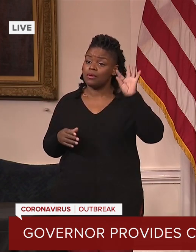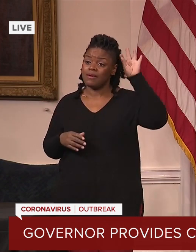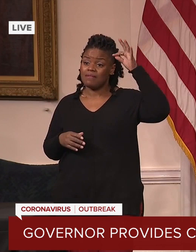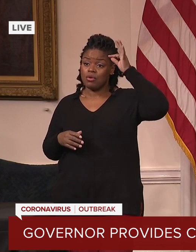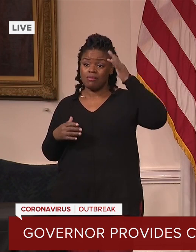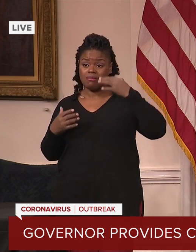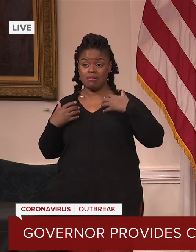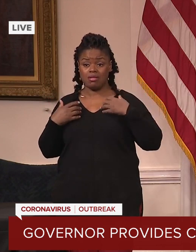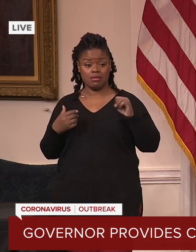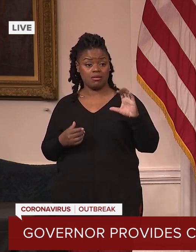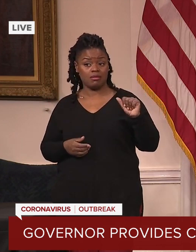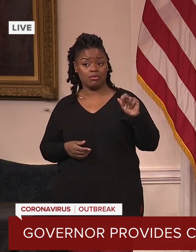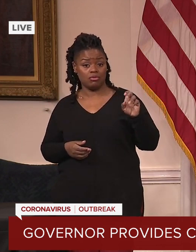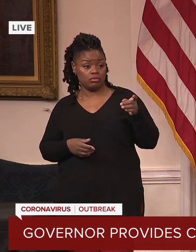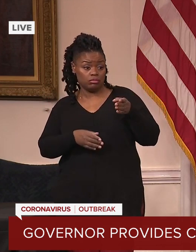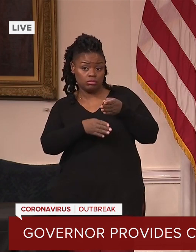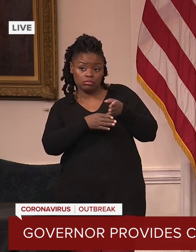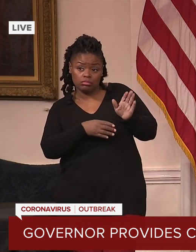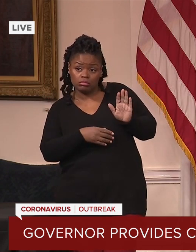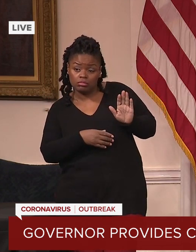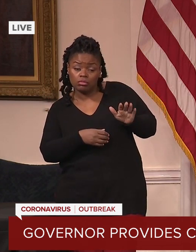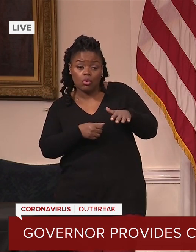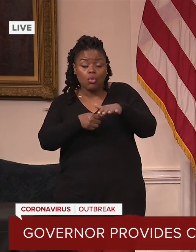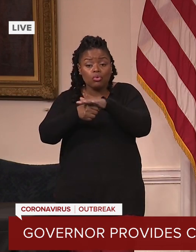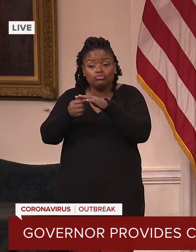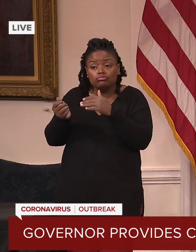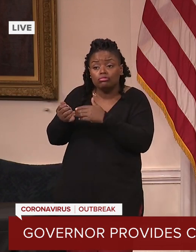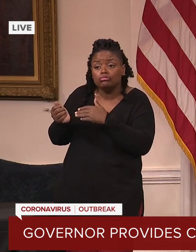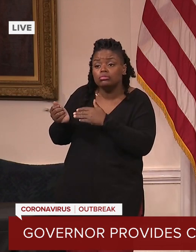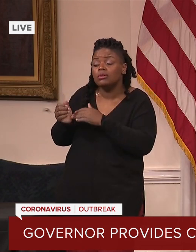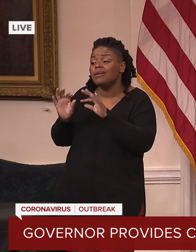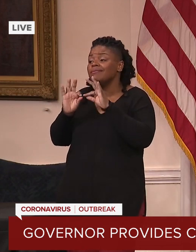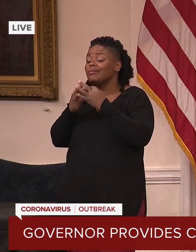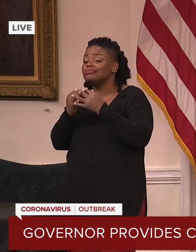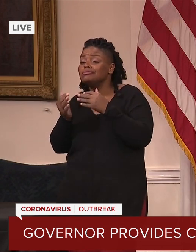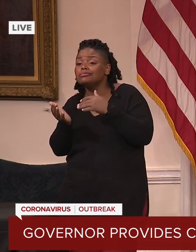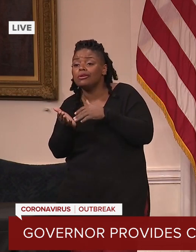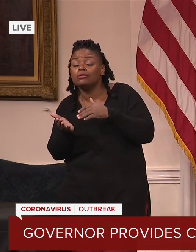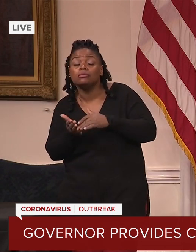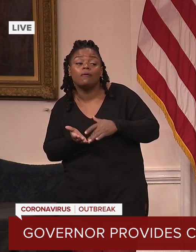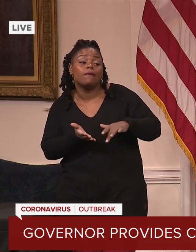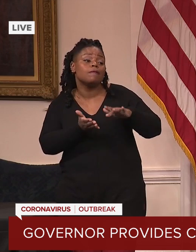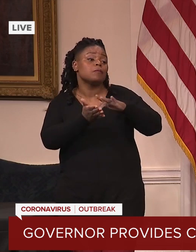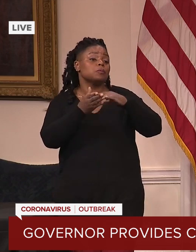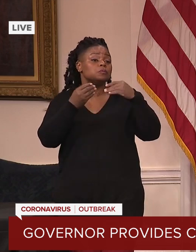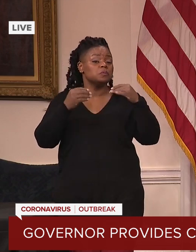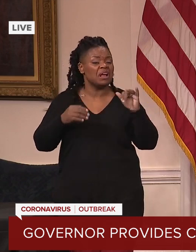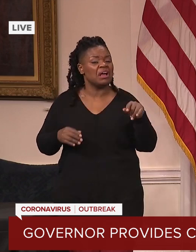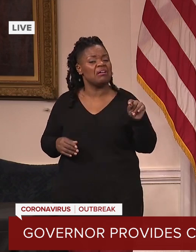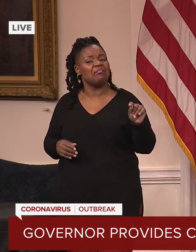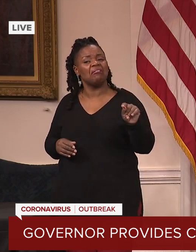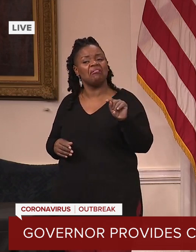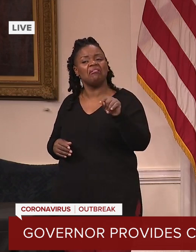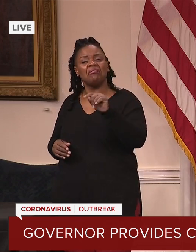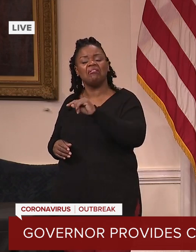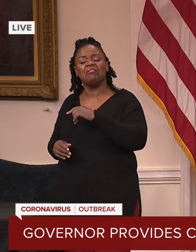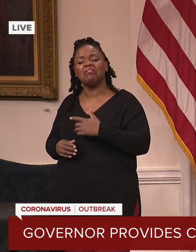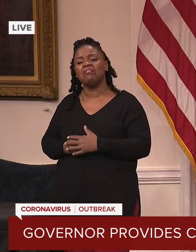primary care centers, urgent cares, pharmacies, and other locations that people are accustomed to receiving vaccine.